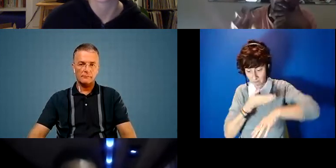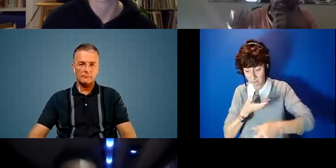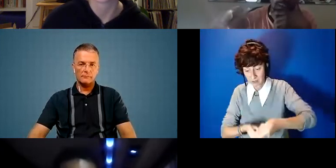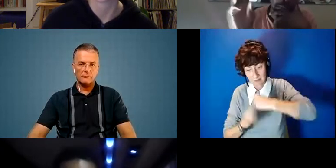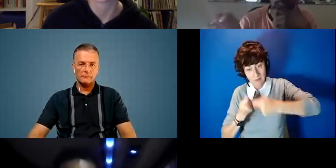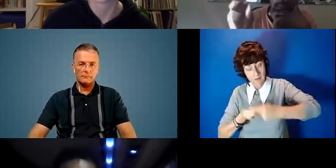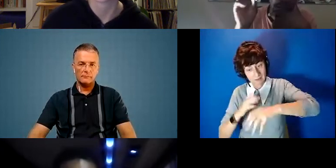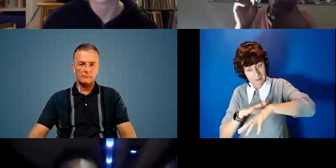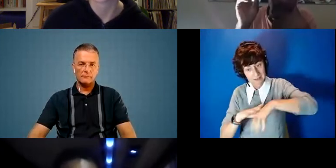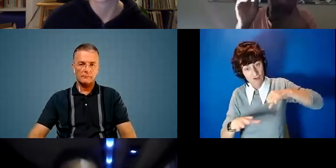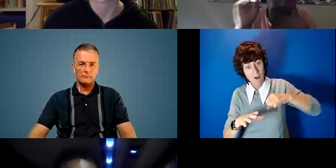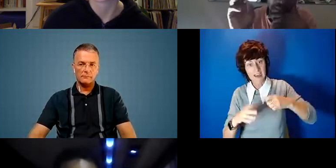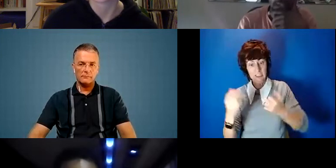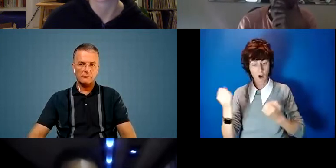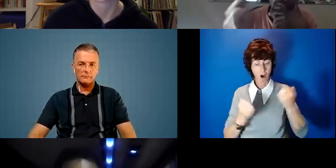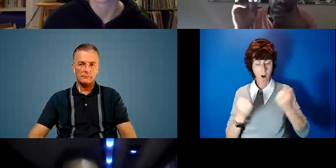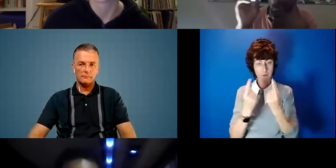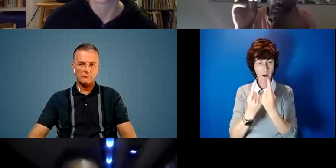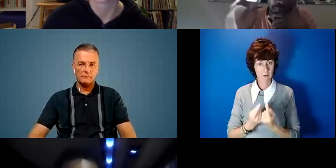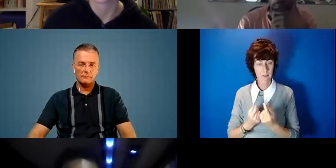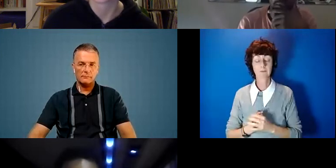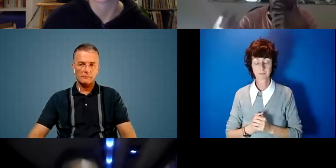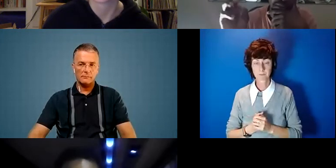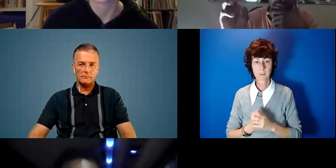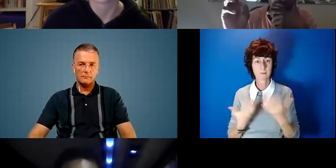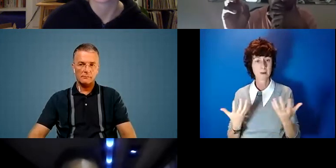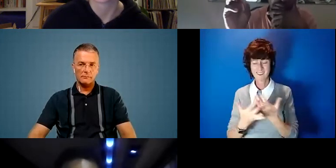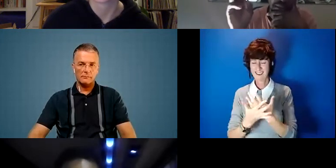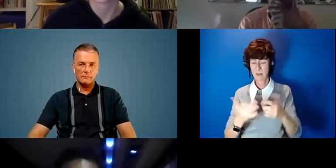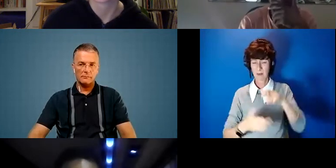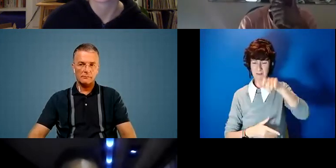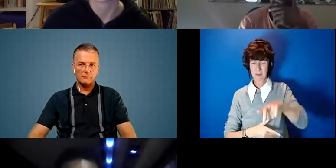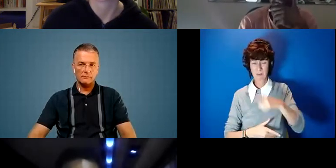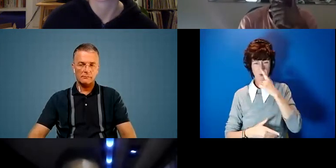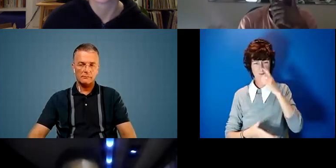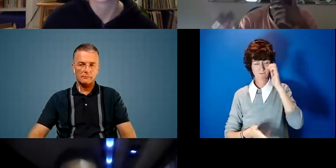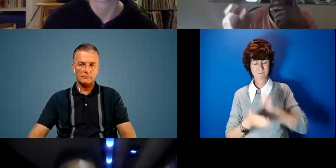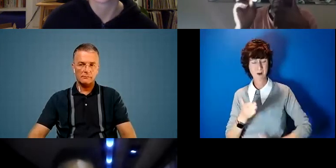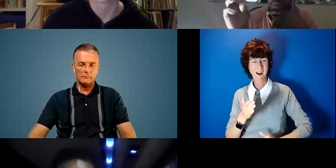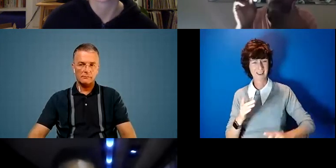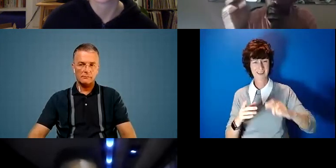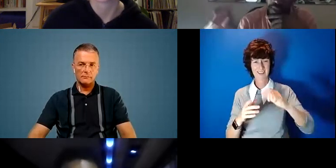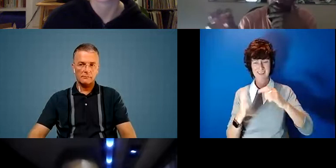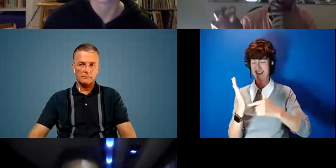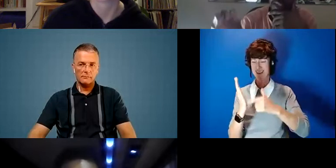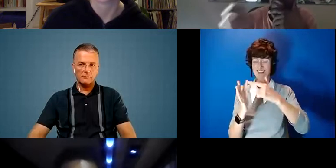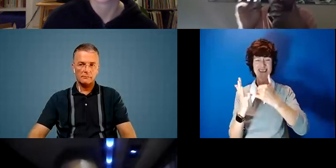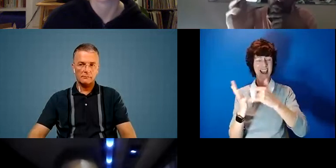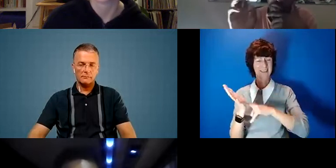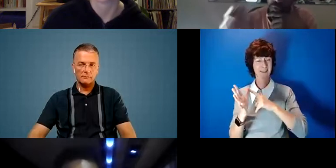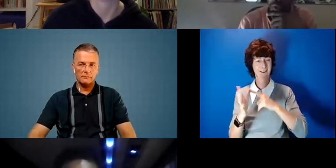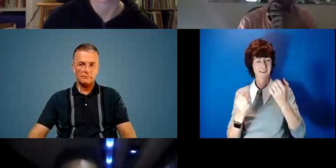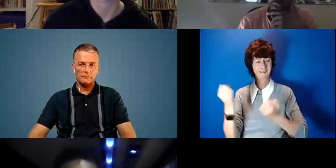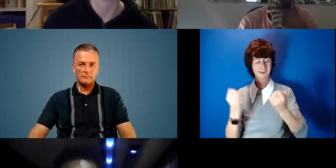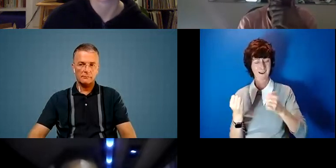how many people in the DRC can afford a Tesla and whose expense is this